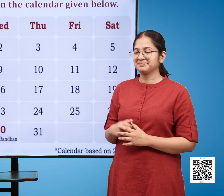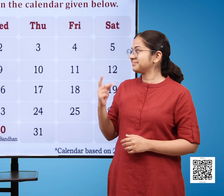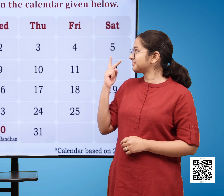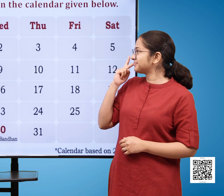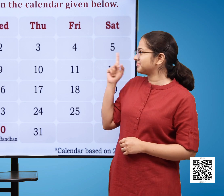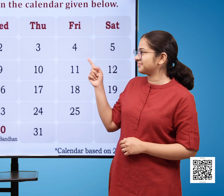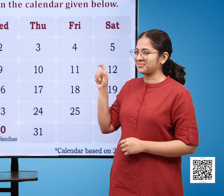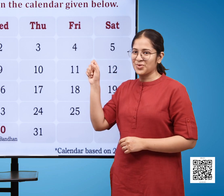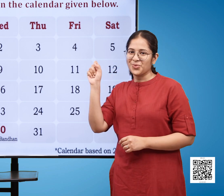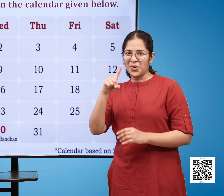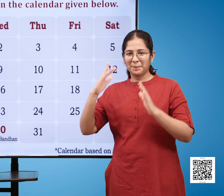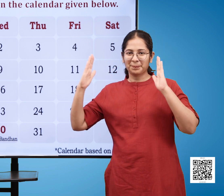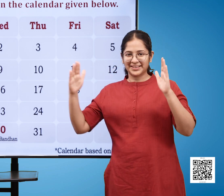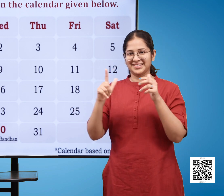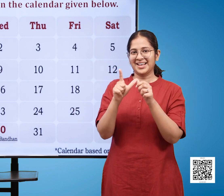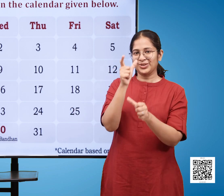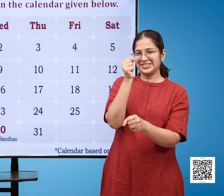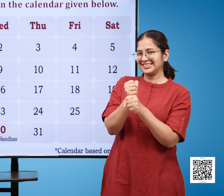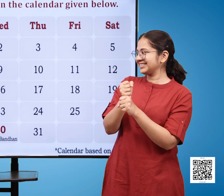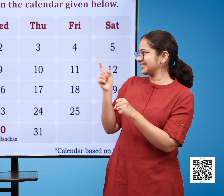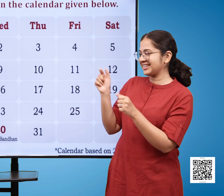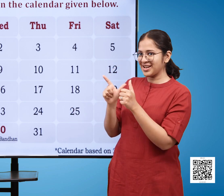Look at the month of august in the calendar given here